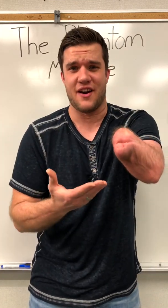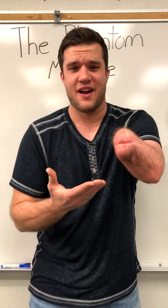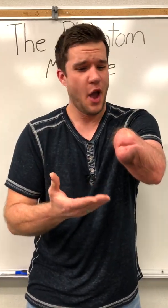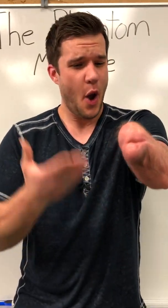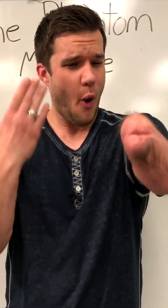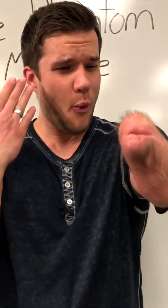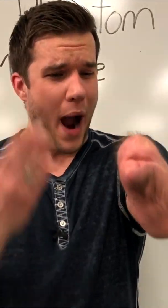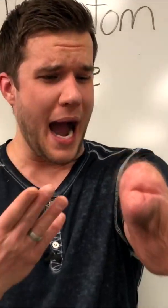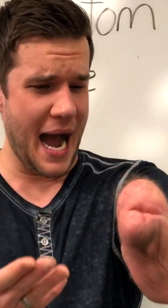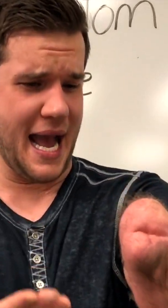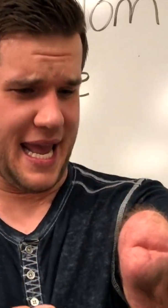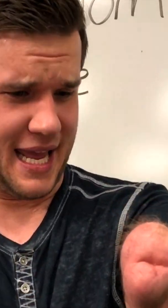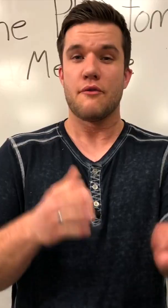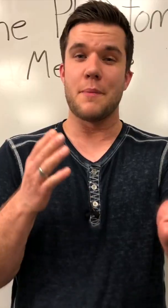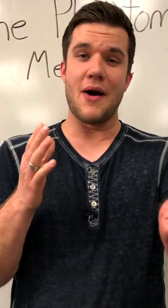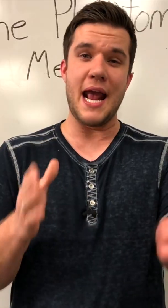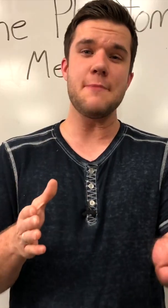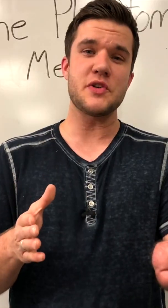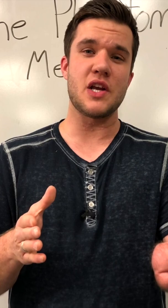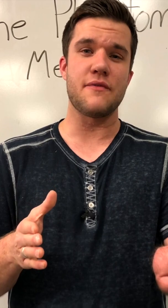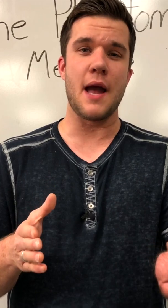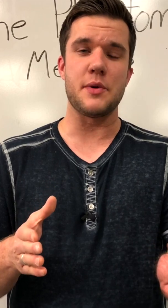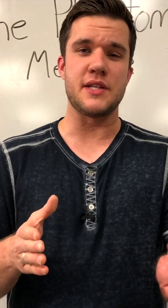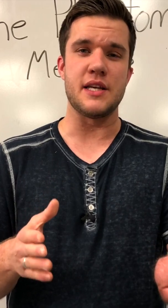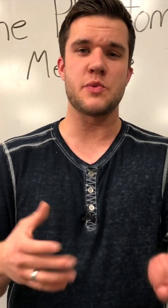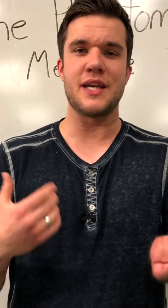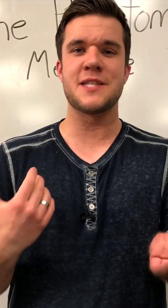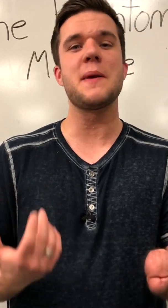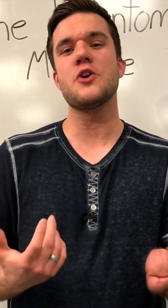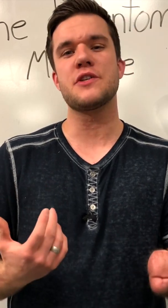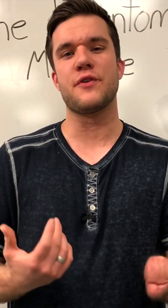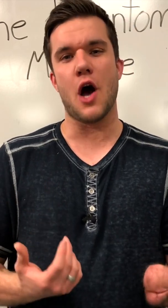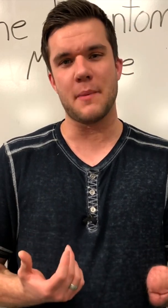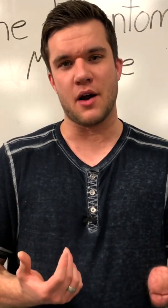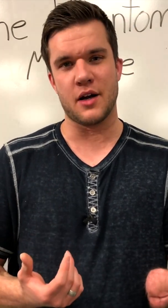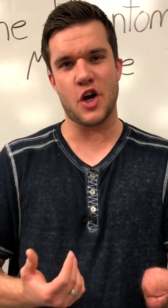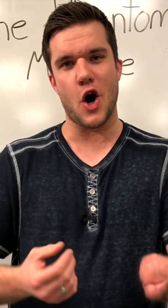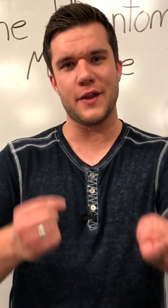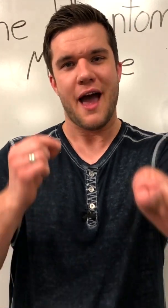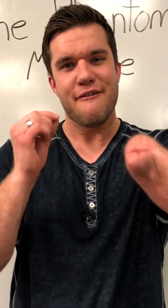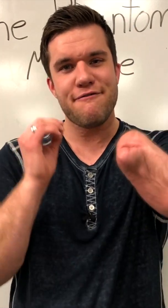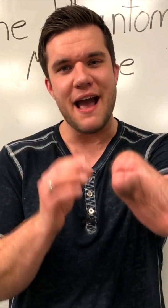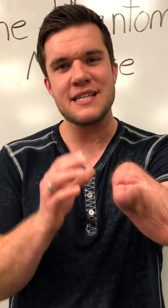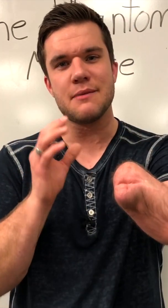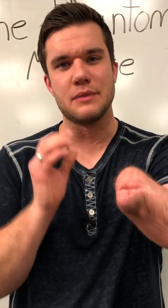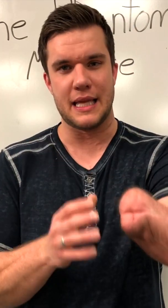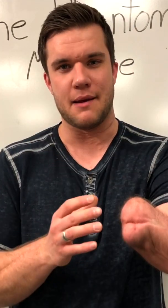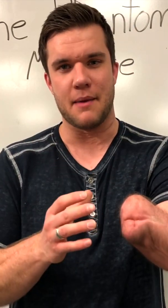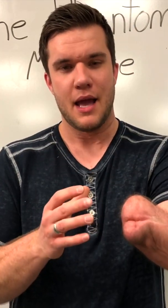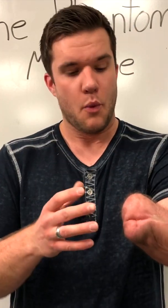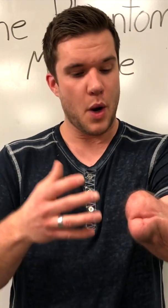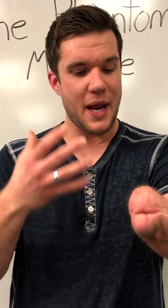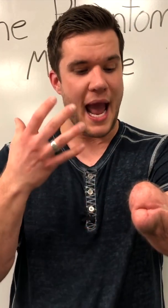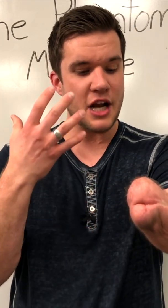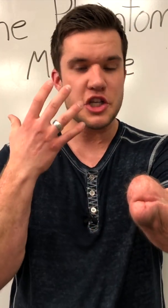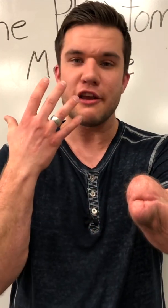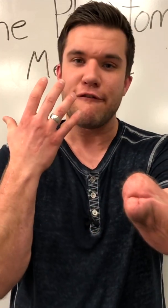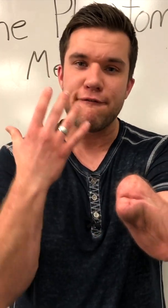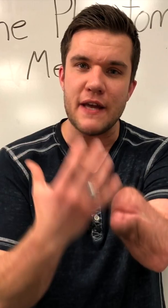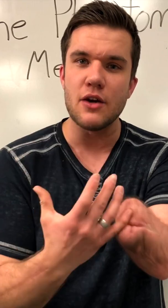why for about 80% of amputees we experience a phenomenon called phantom limb where we actually feel